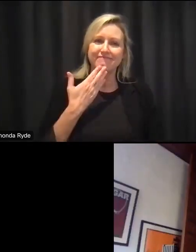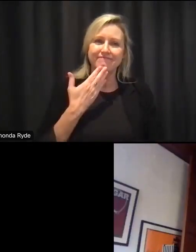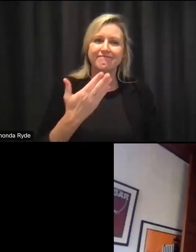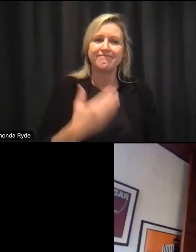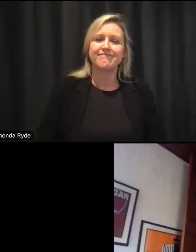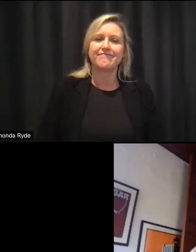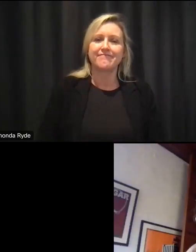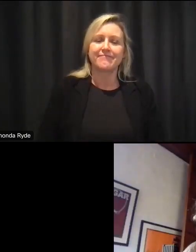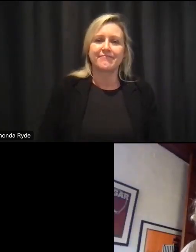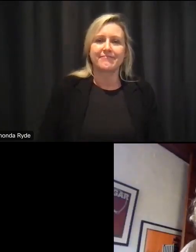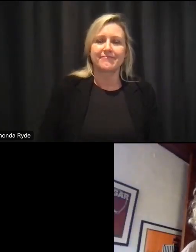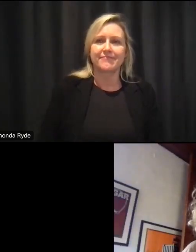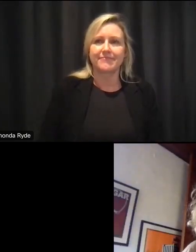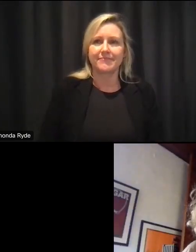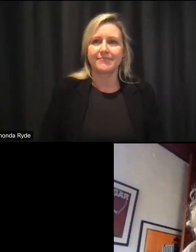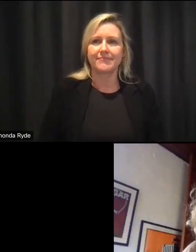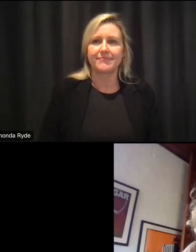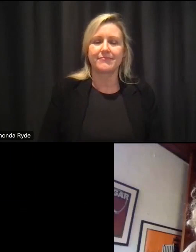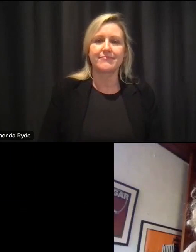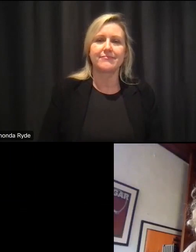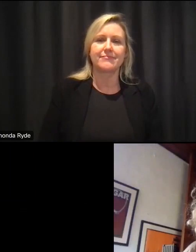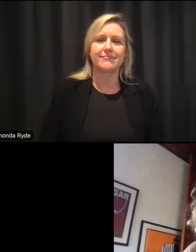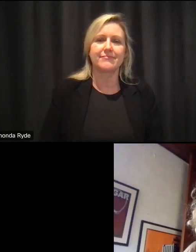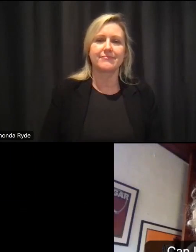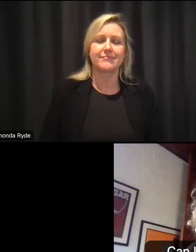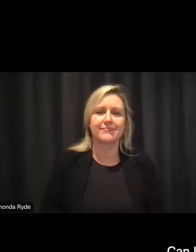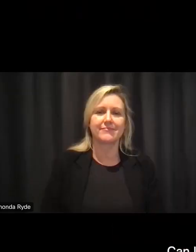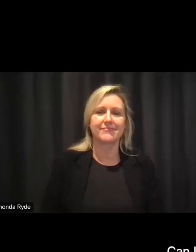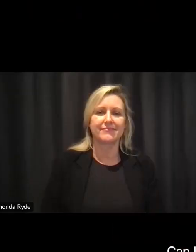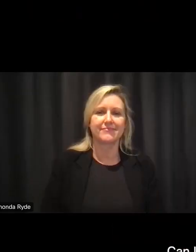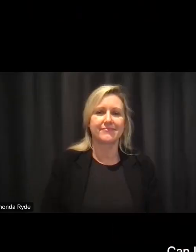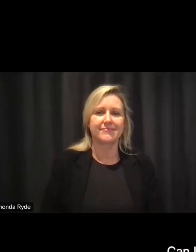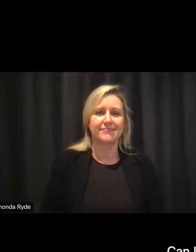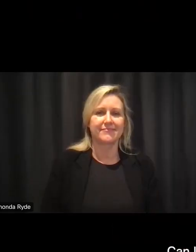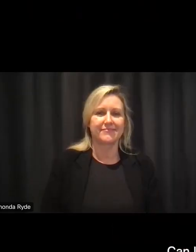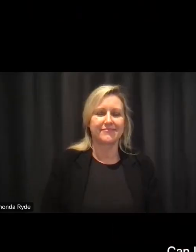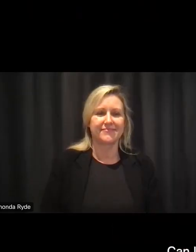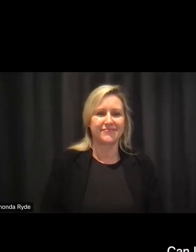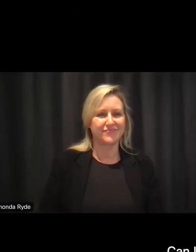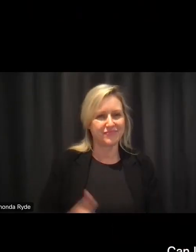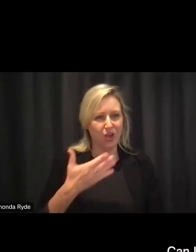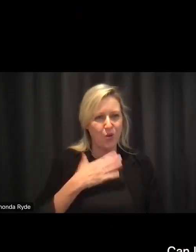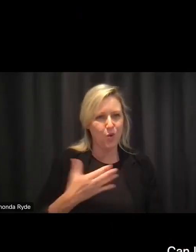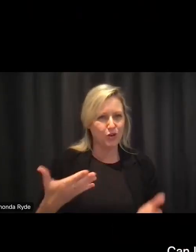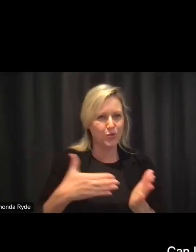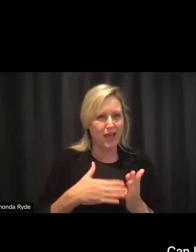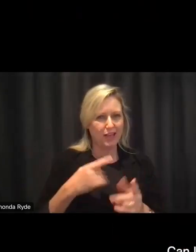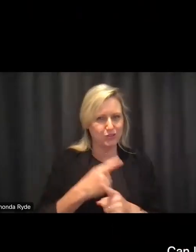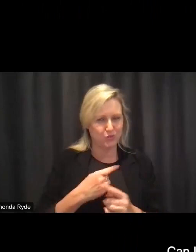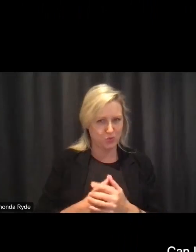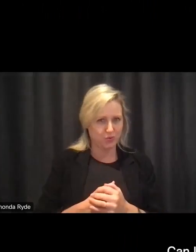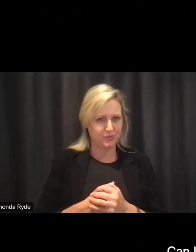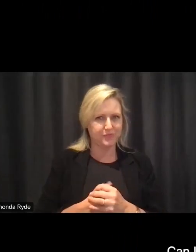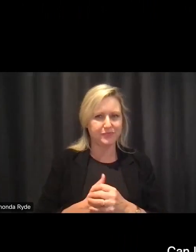i will um and can i just say i shouldn't end it to realize but um i'm really happy to hear